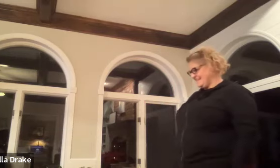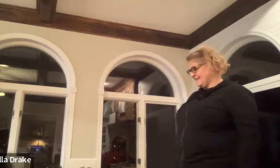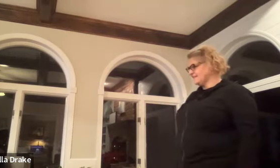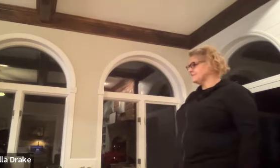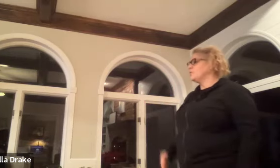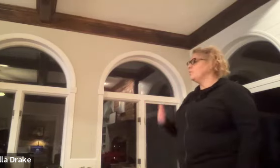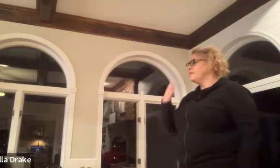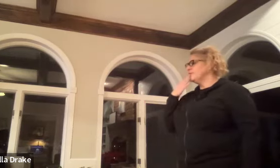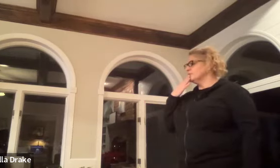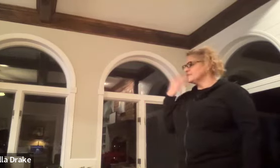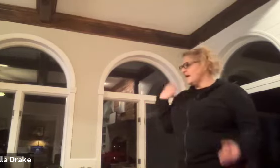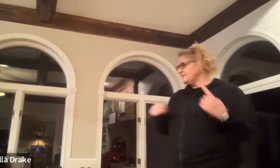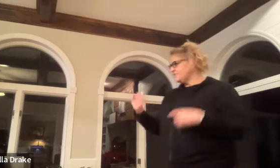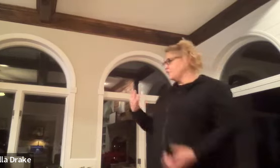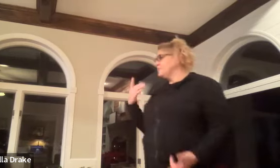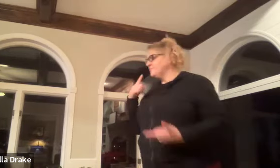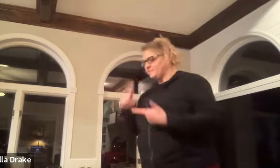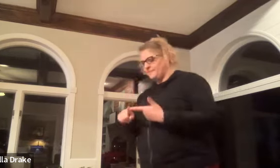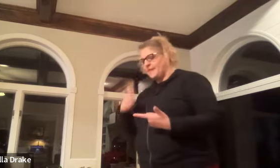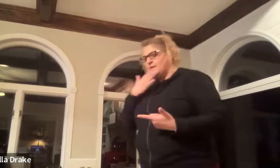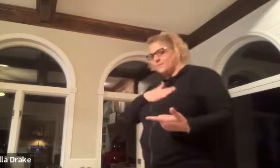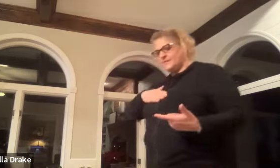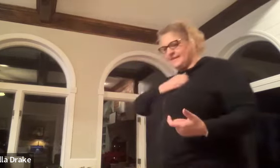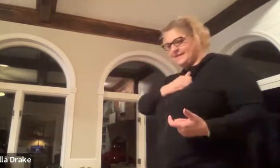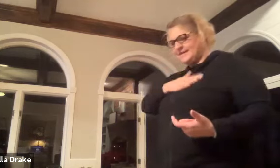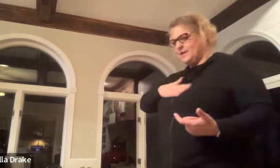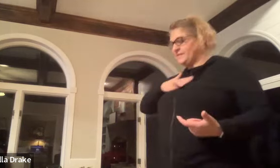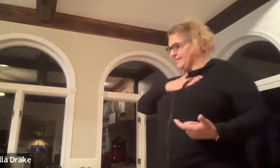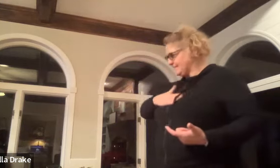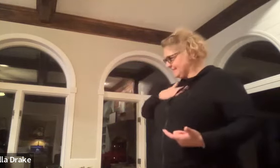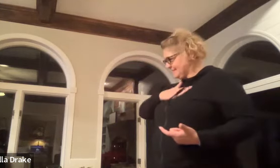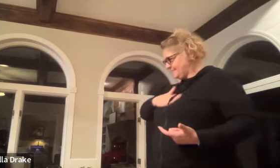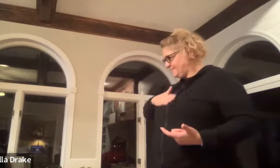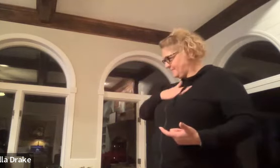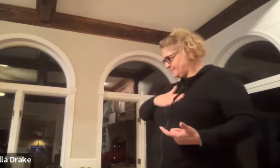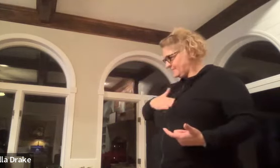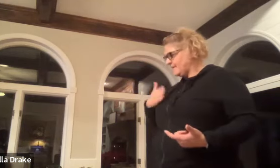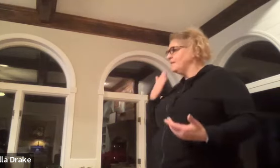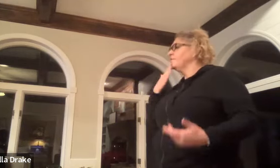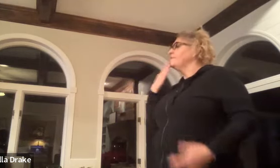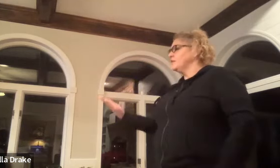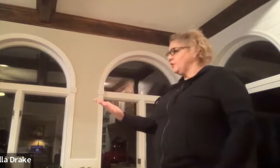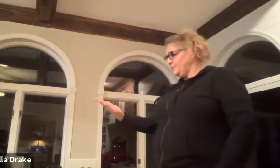so those signs for plea uh please thank you